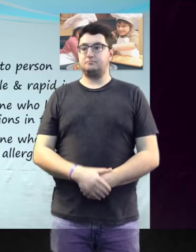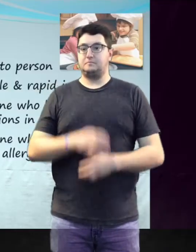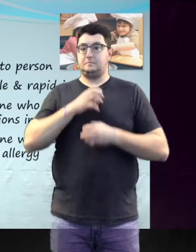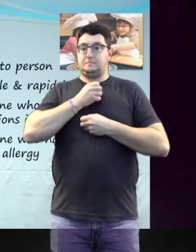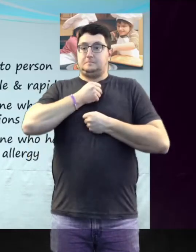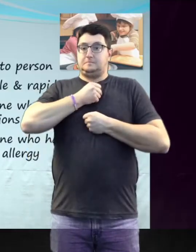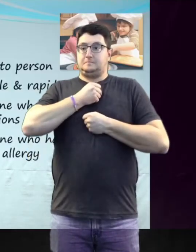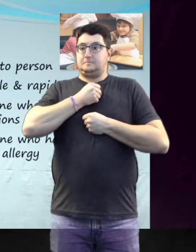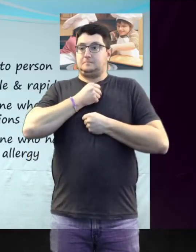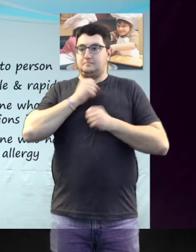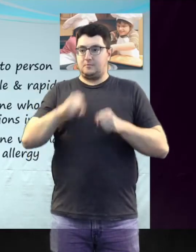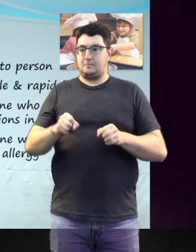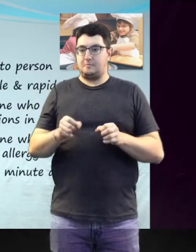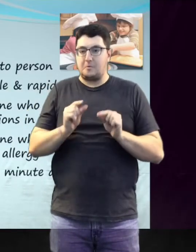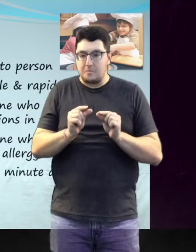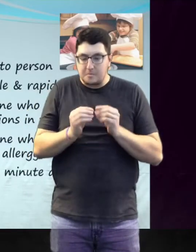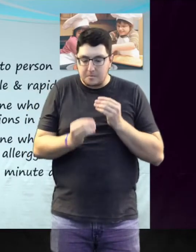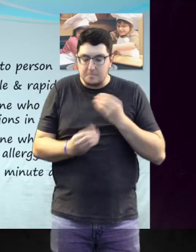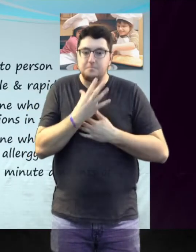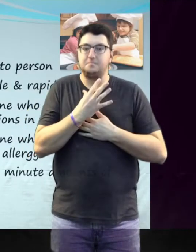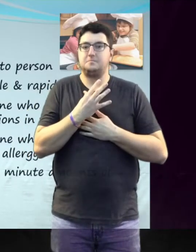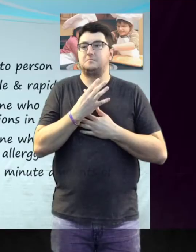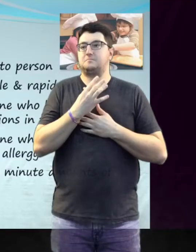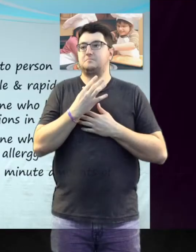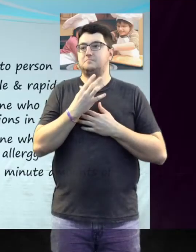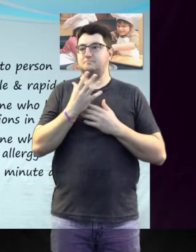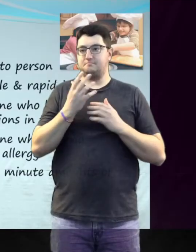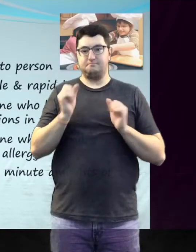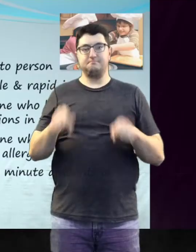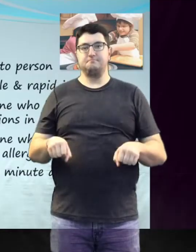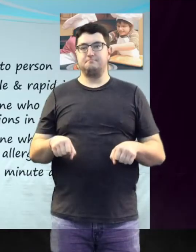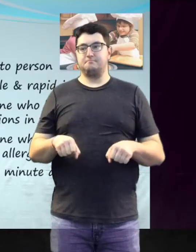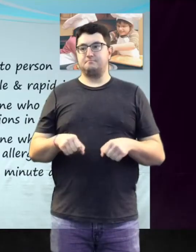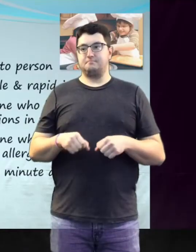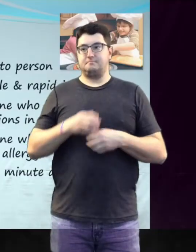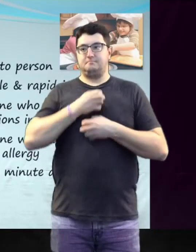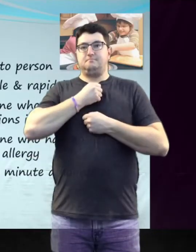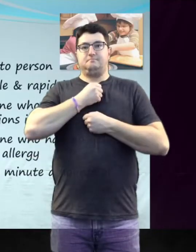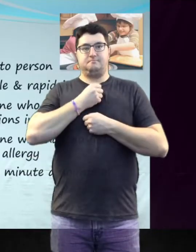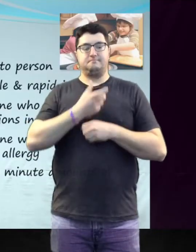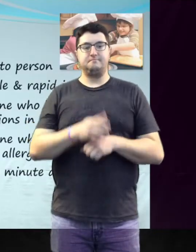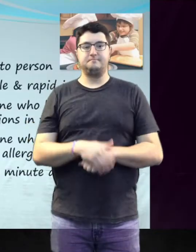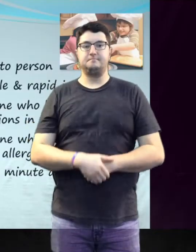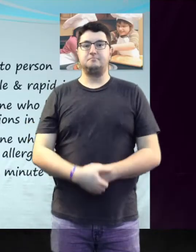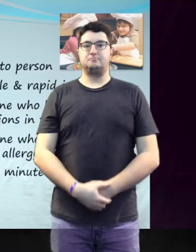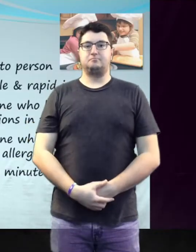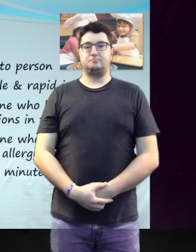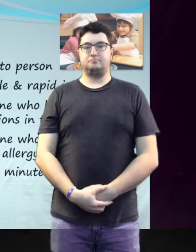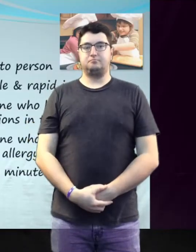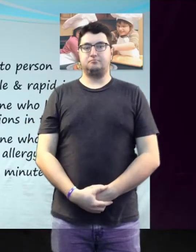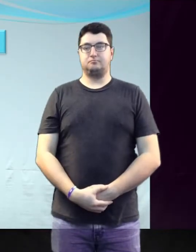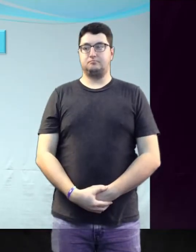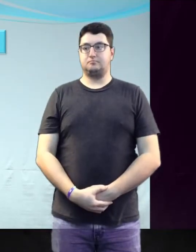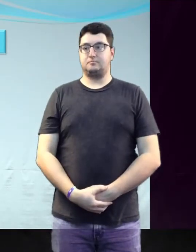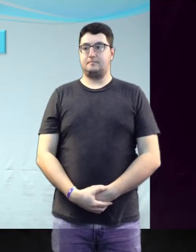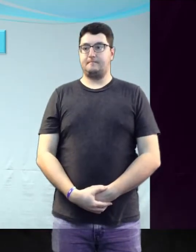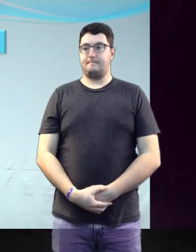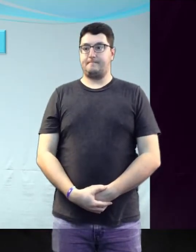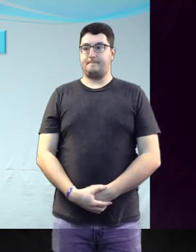Anaphylactic reactions can be triggered by minute amounts of an allergen, measured in micrograms. A